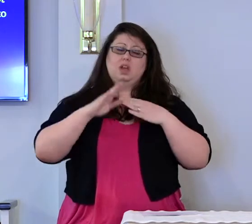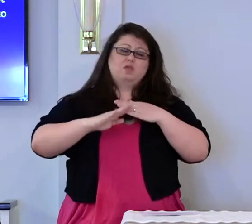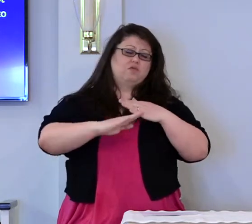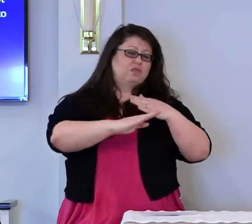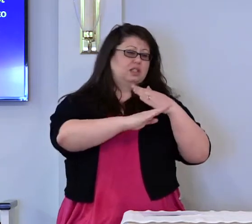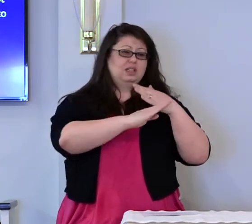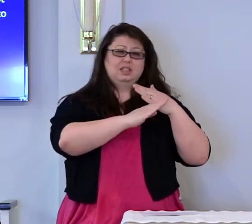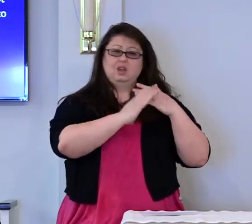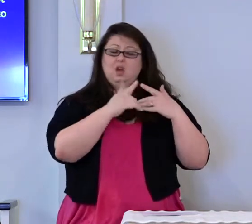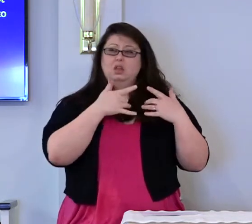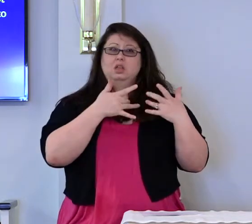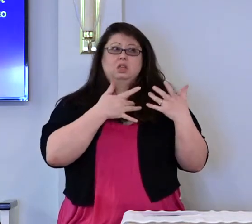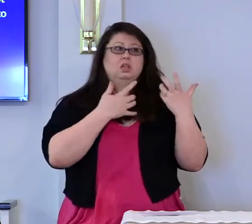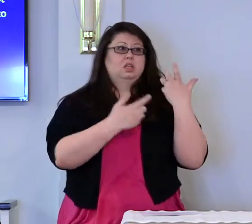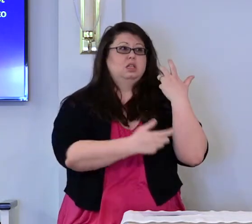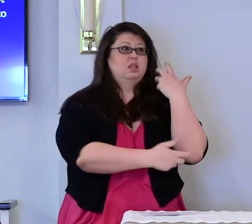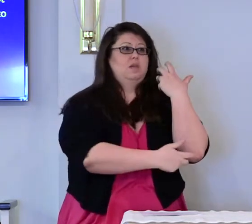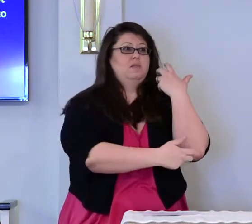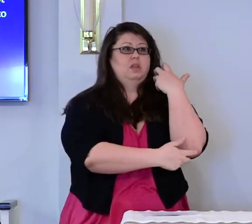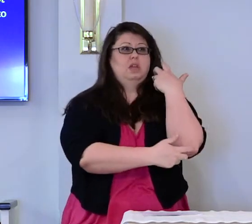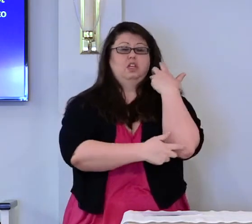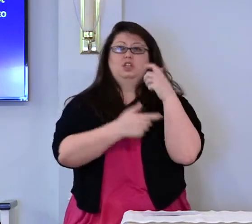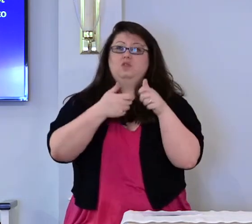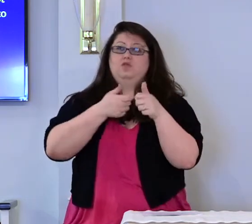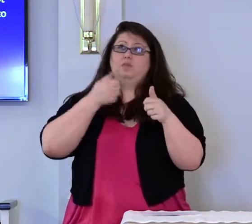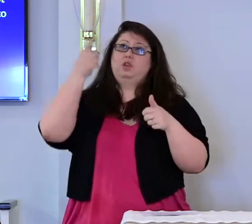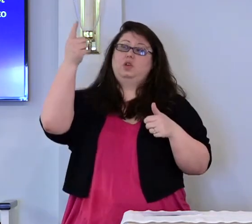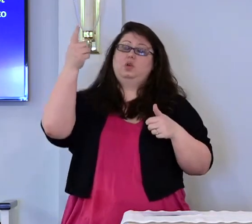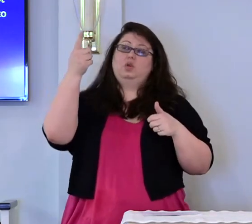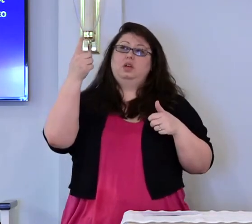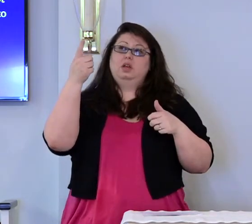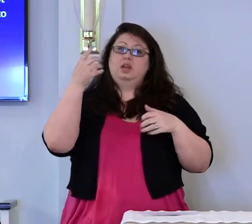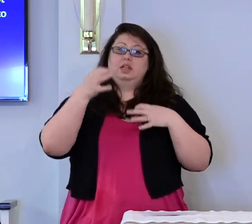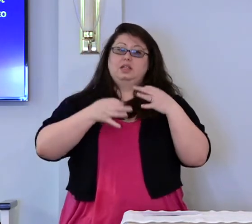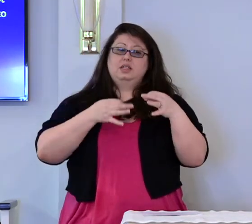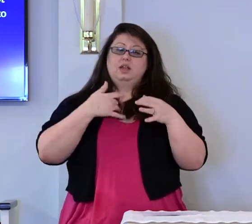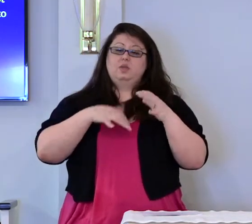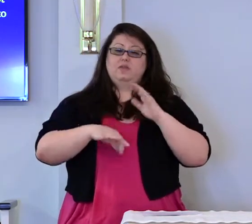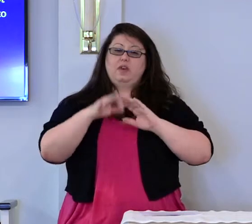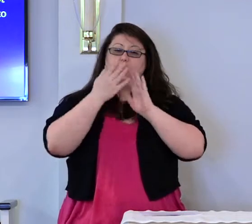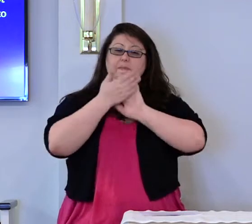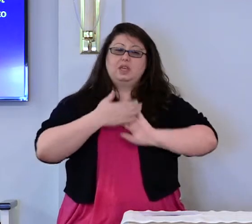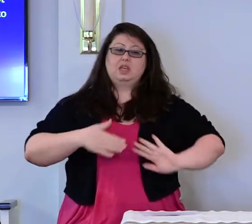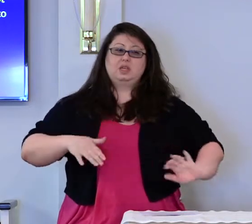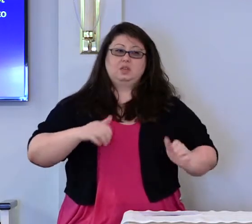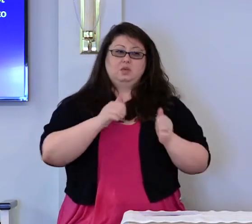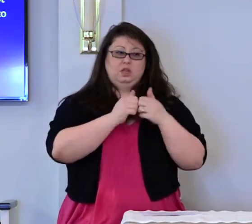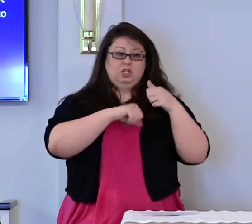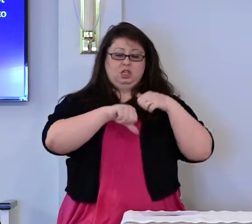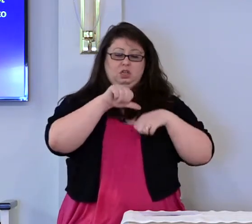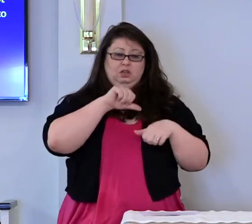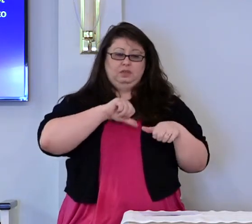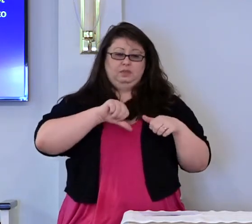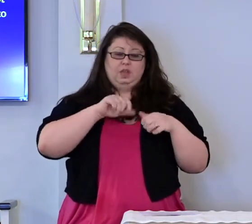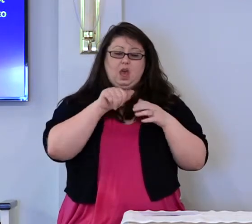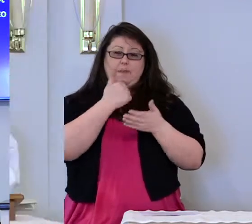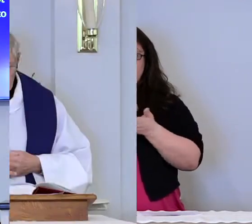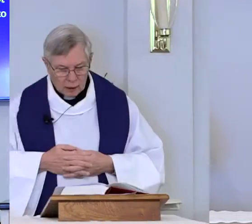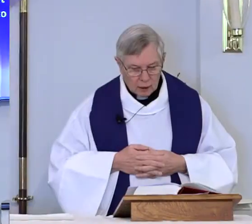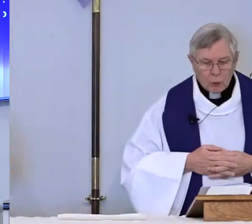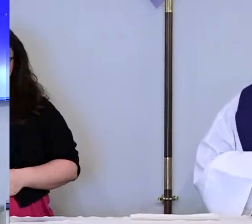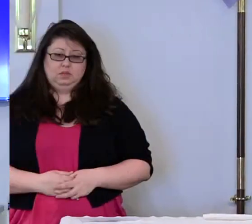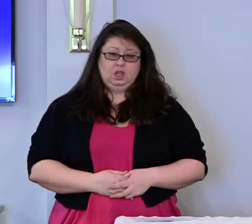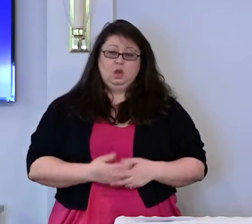all that draws us away from you, and be at peace with one another. Amen.